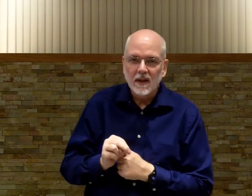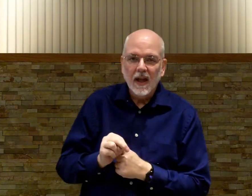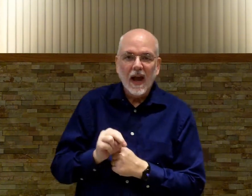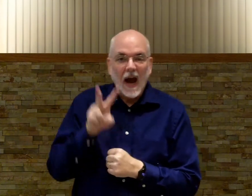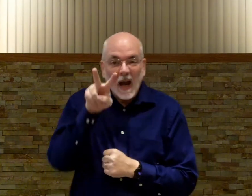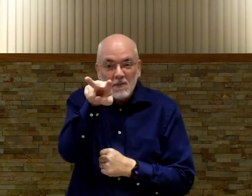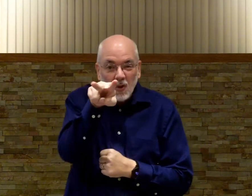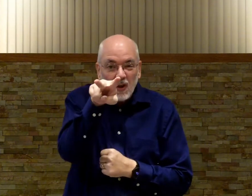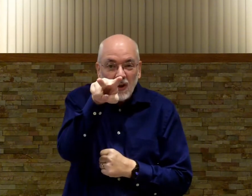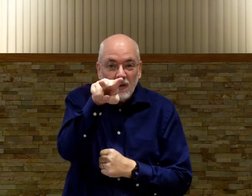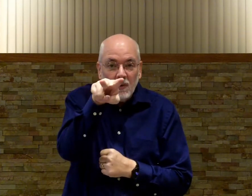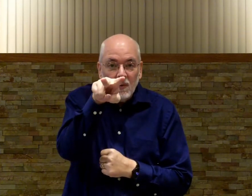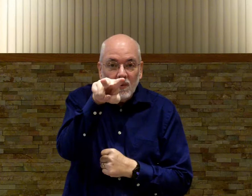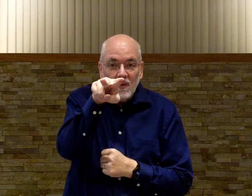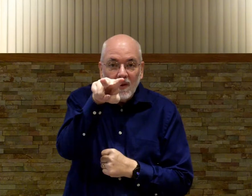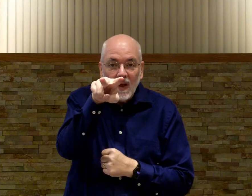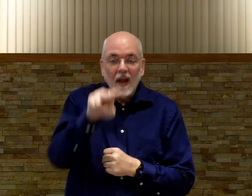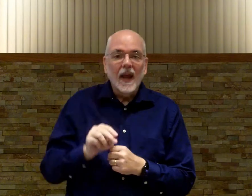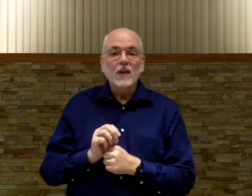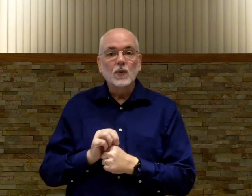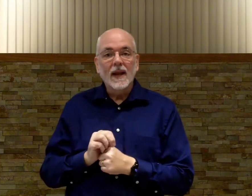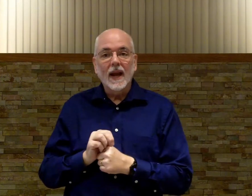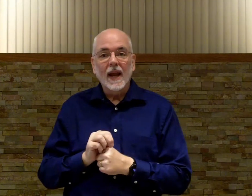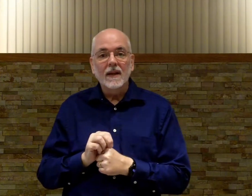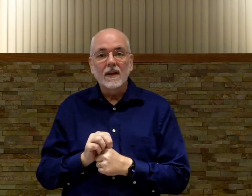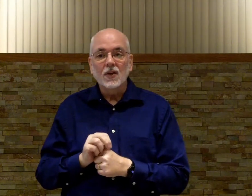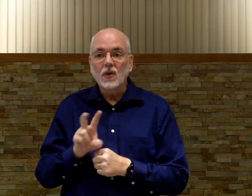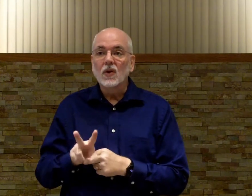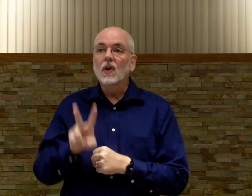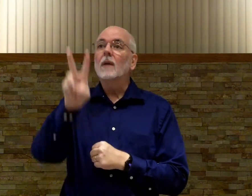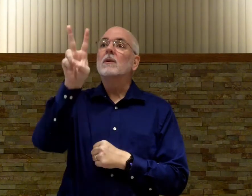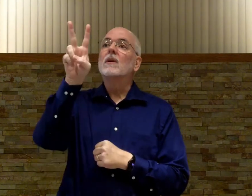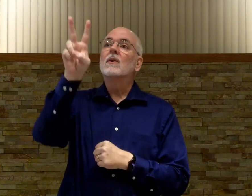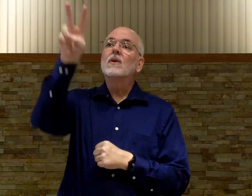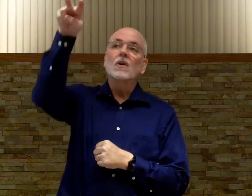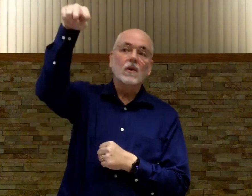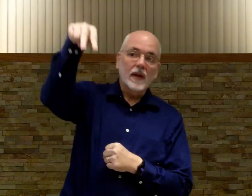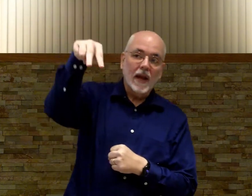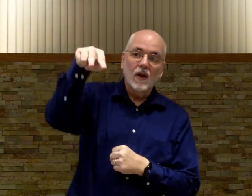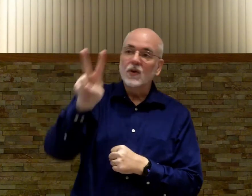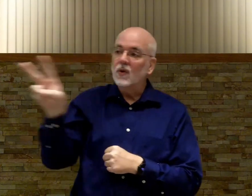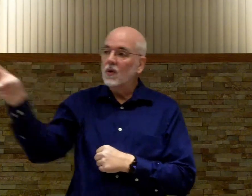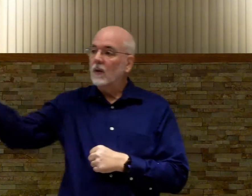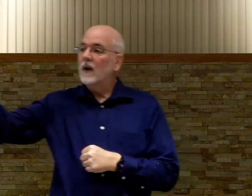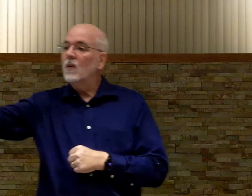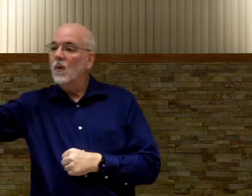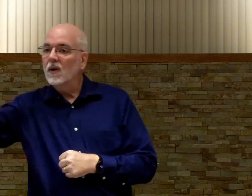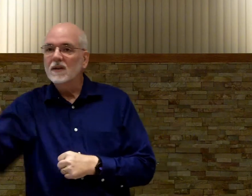i'm looking at you and it's really kind of handy so you can look up you can look down you can look around corners